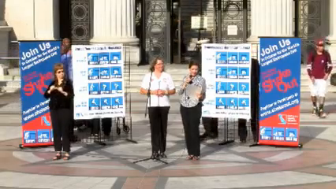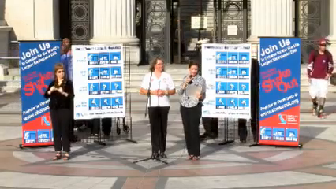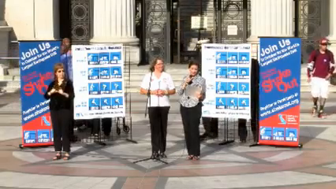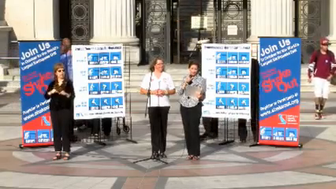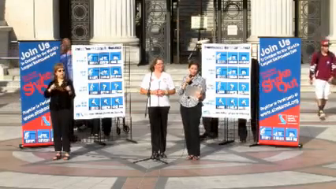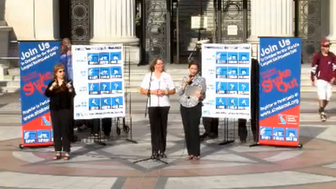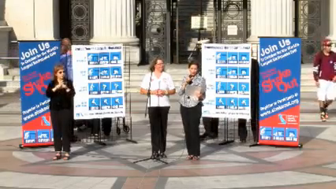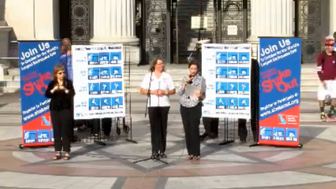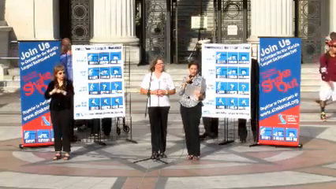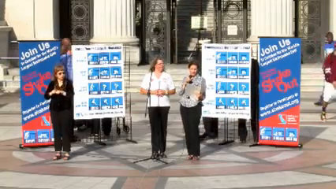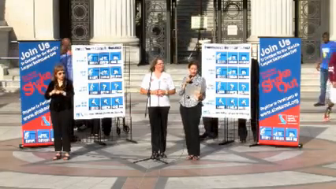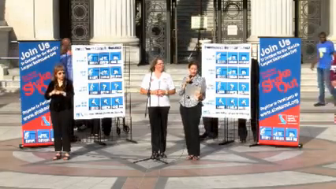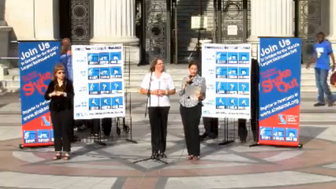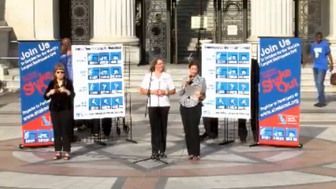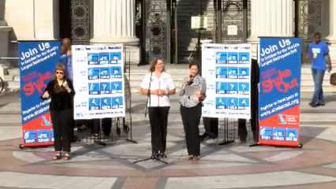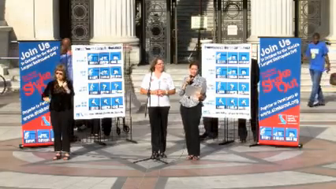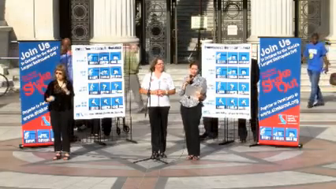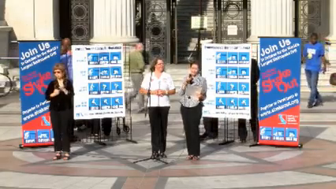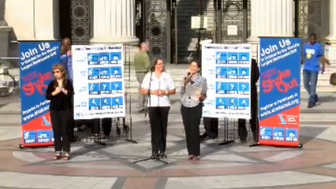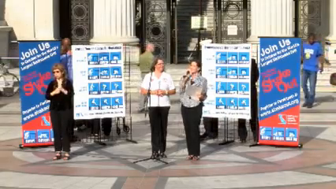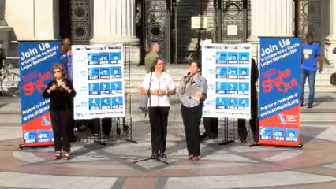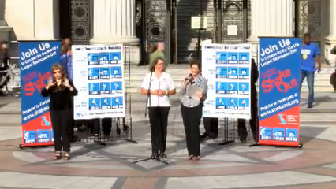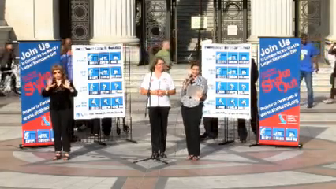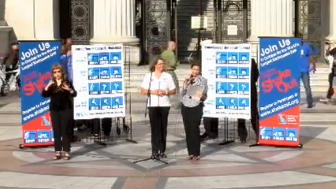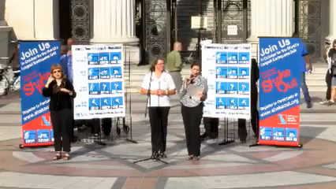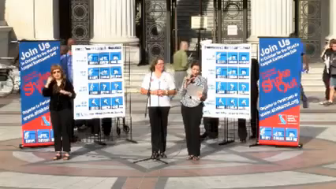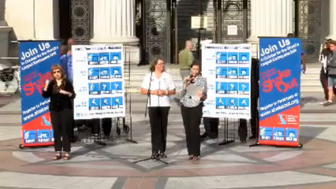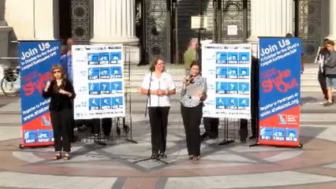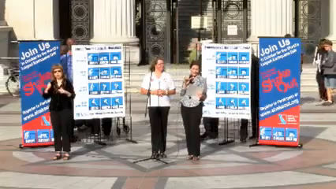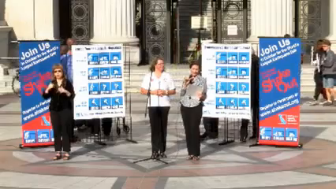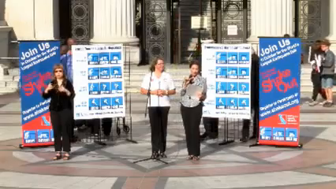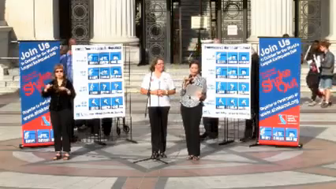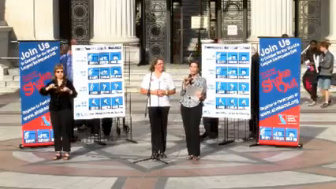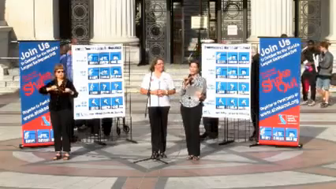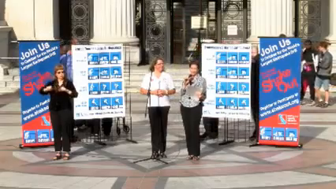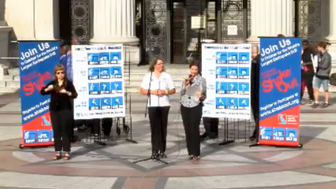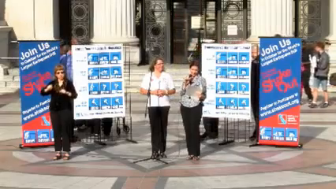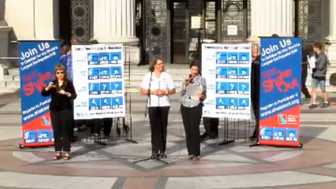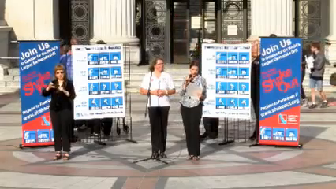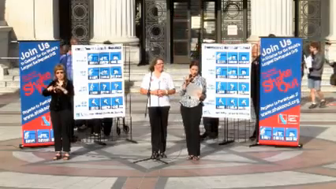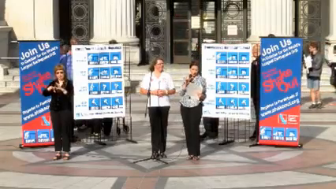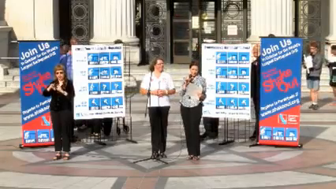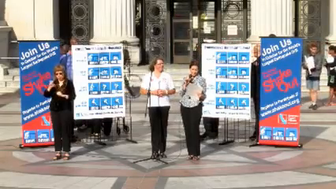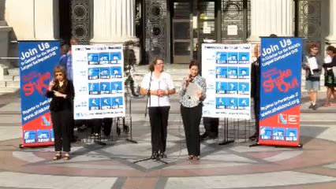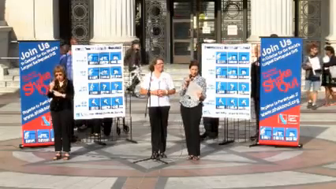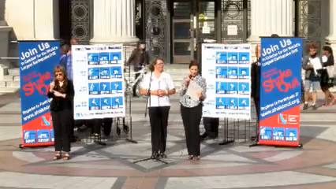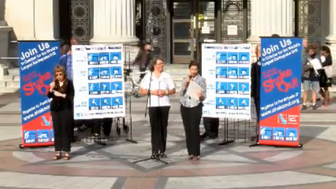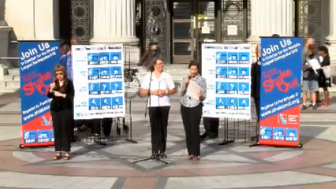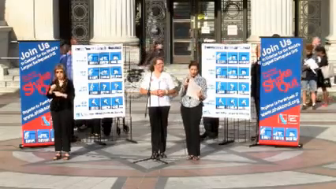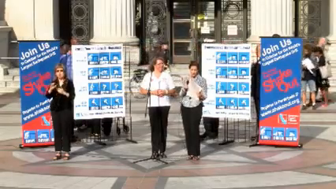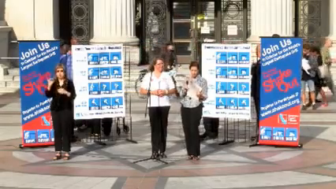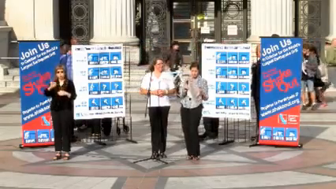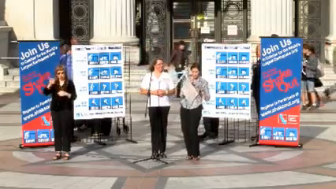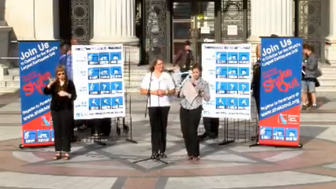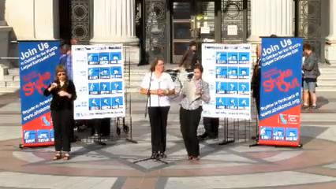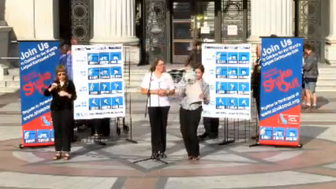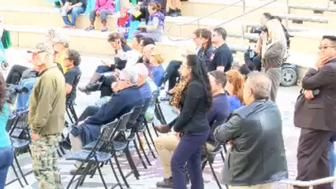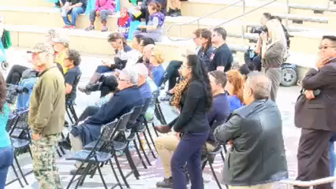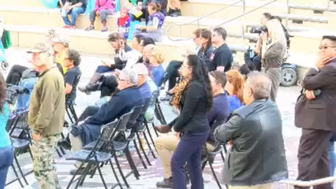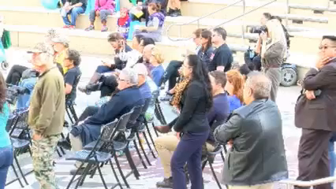whereas by supporting the Great California ShakeOut, the City of Oakland, California can utilize the information